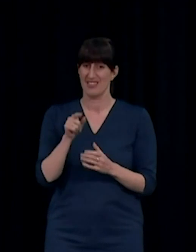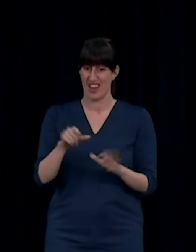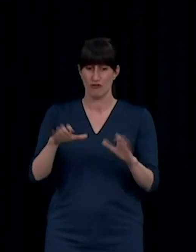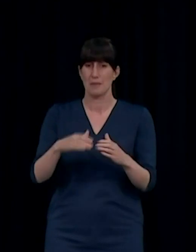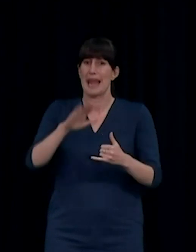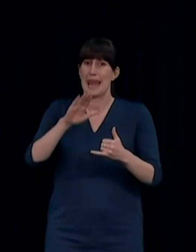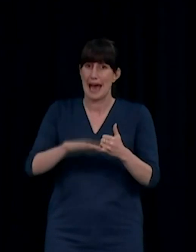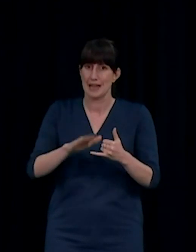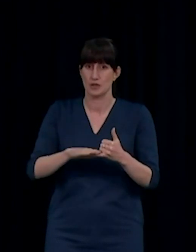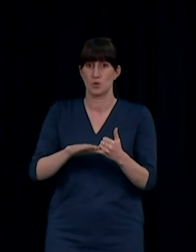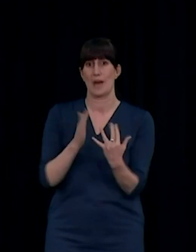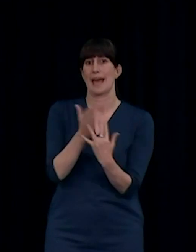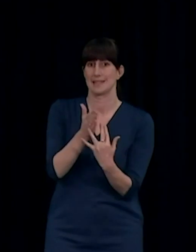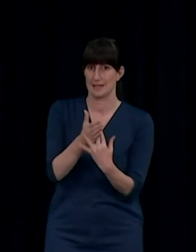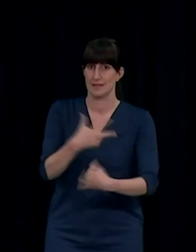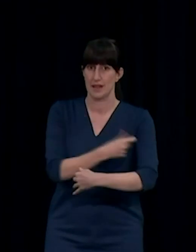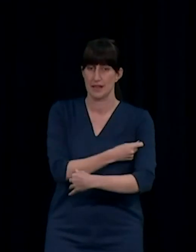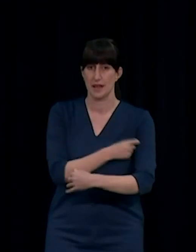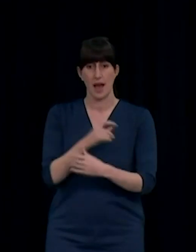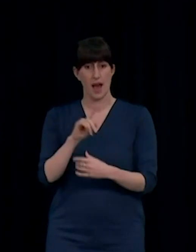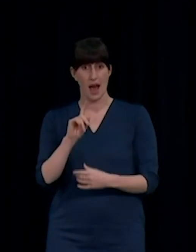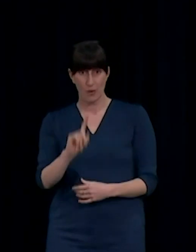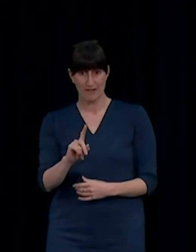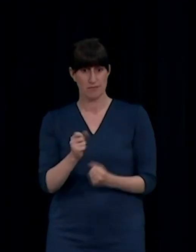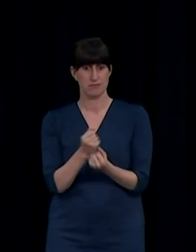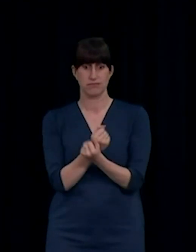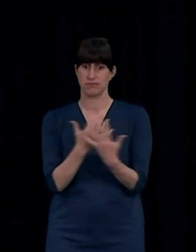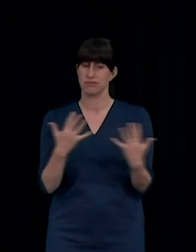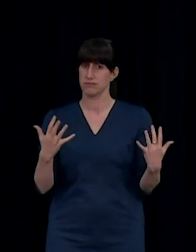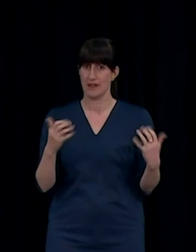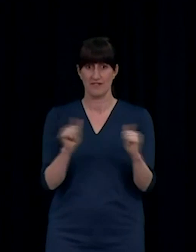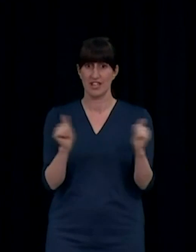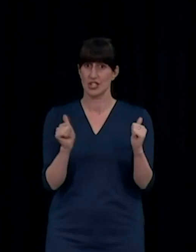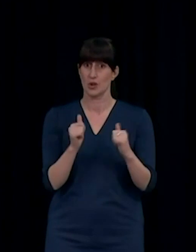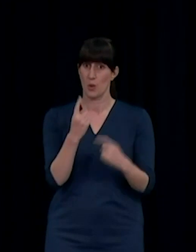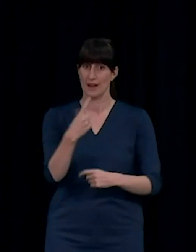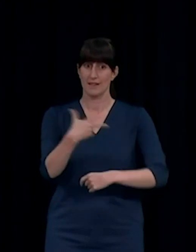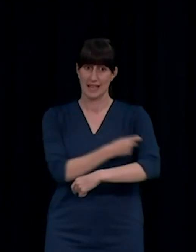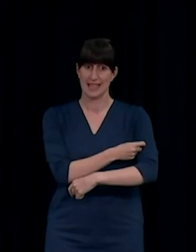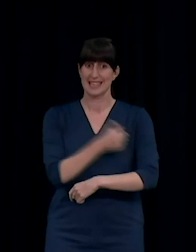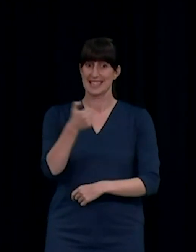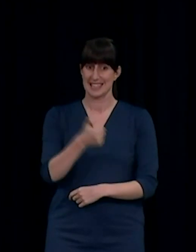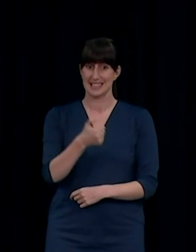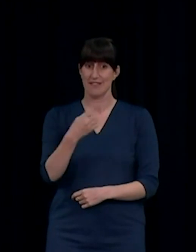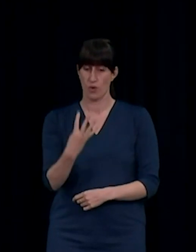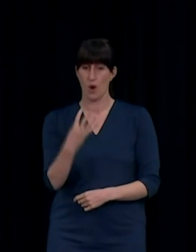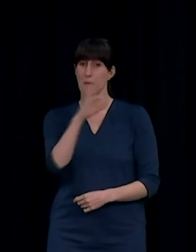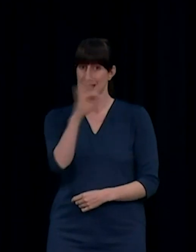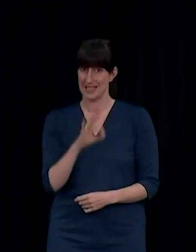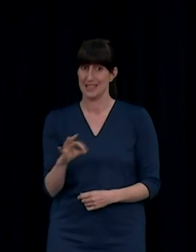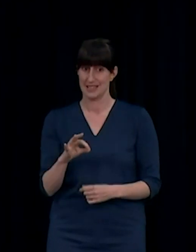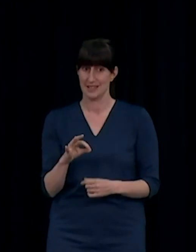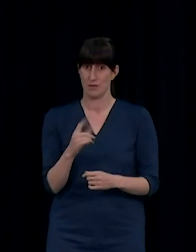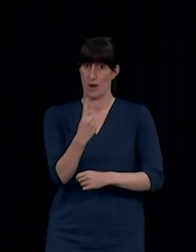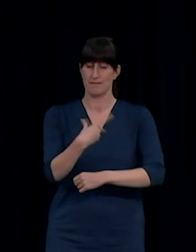60%, nearly 64% of this group, have already had one dose. Uptake in this group, our 12 to 19s,